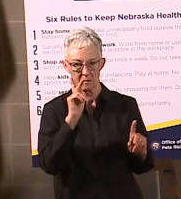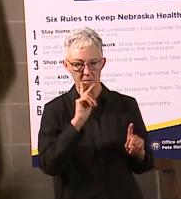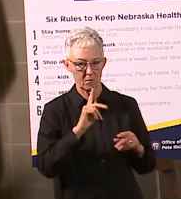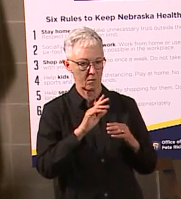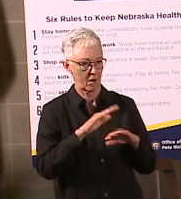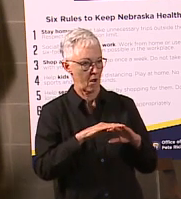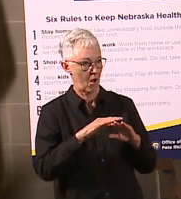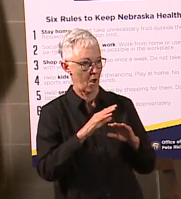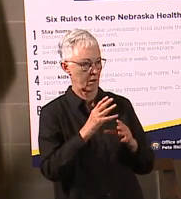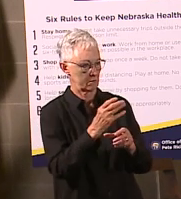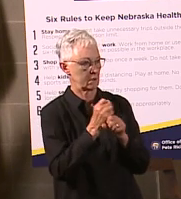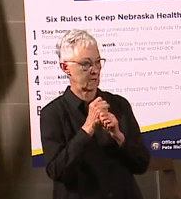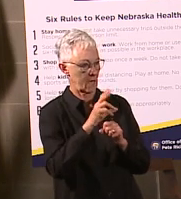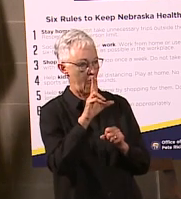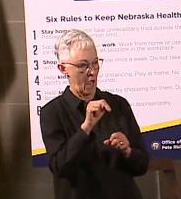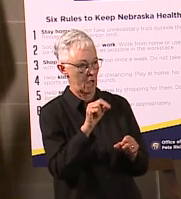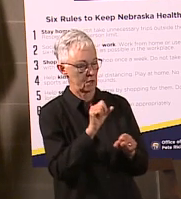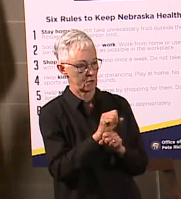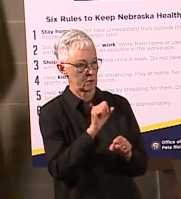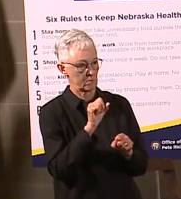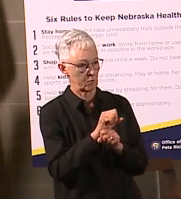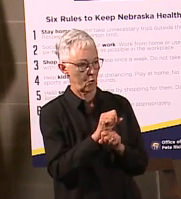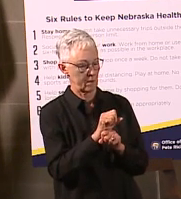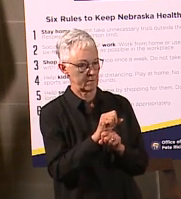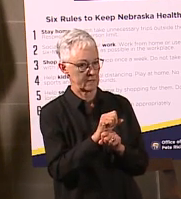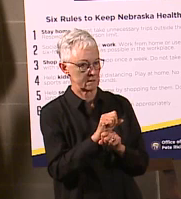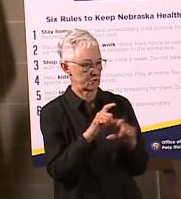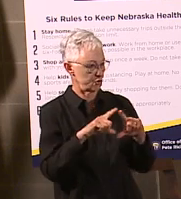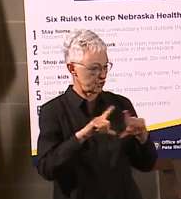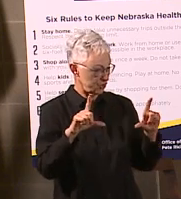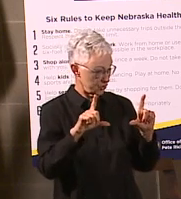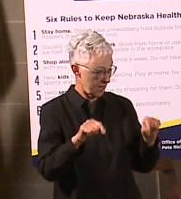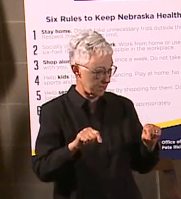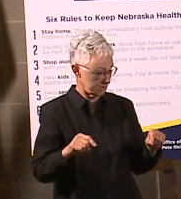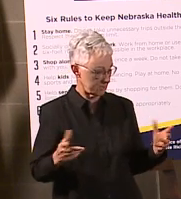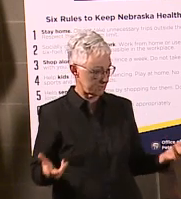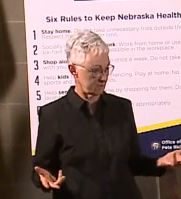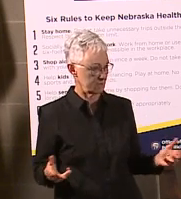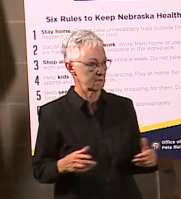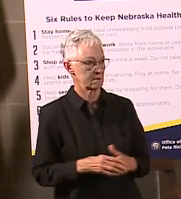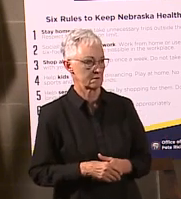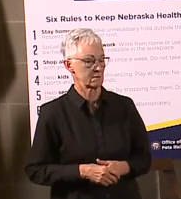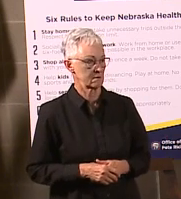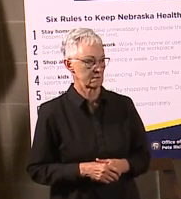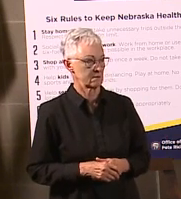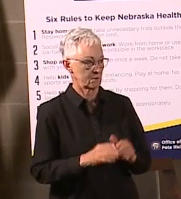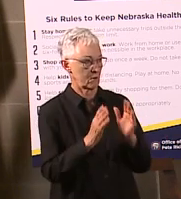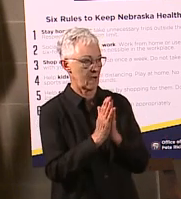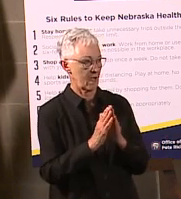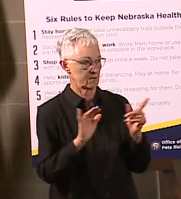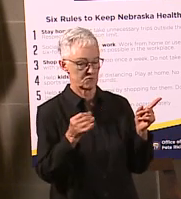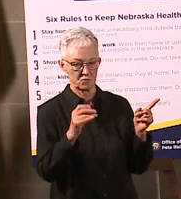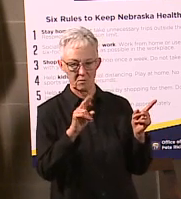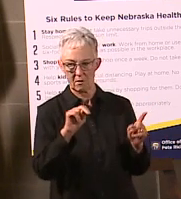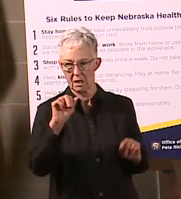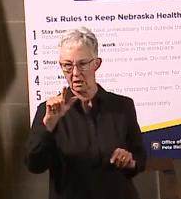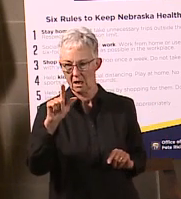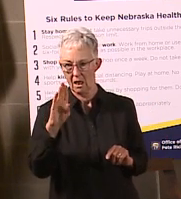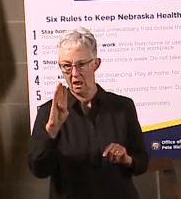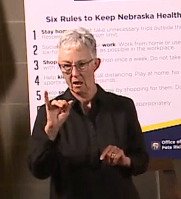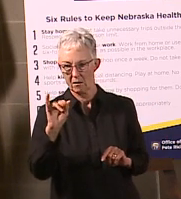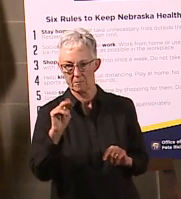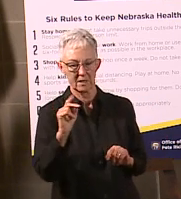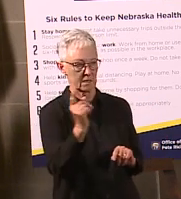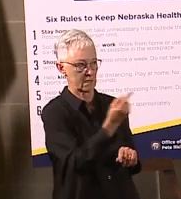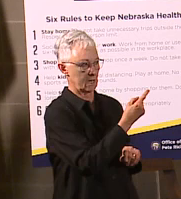people who are still waiting. Rob McCartney wants the Commissioner of Labor, John Alvin, to come up and talk a little bit about the unemployment program. He says